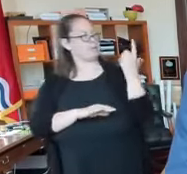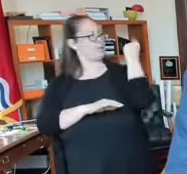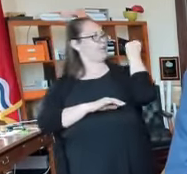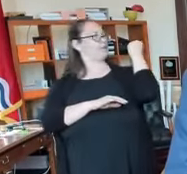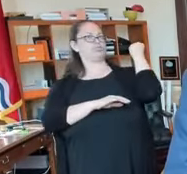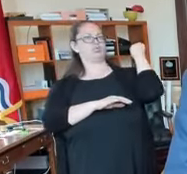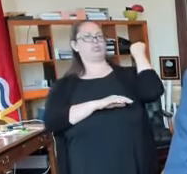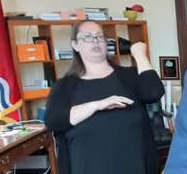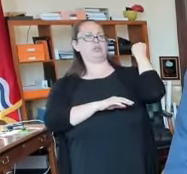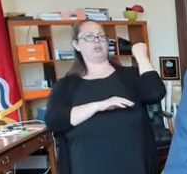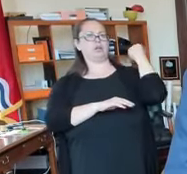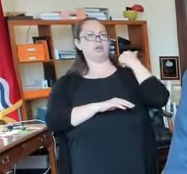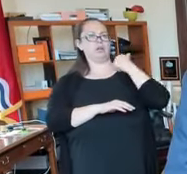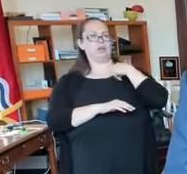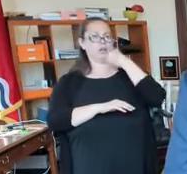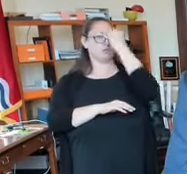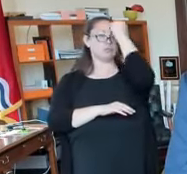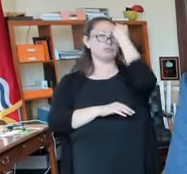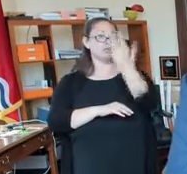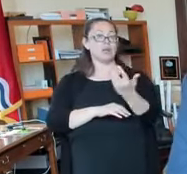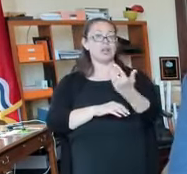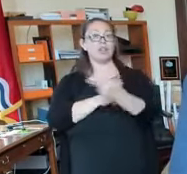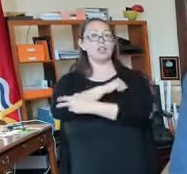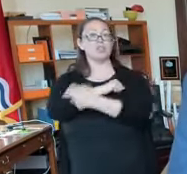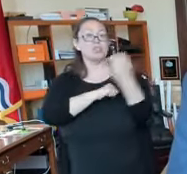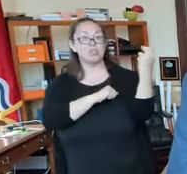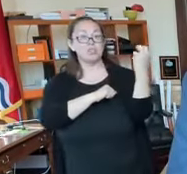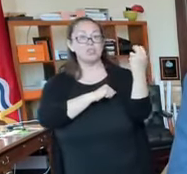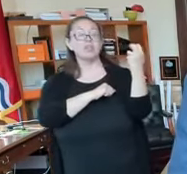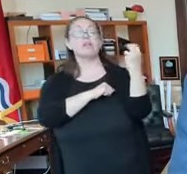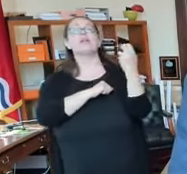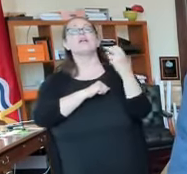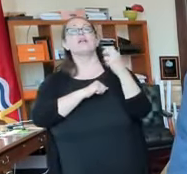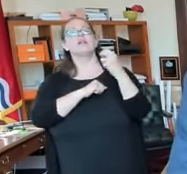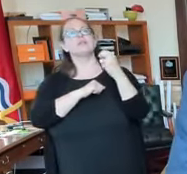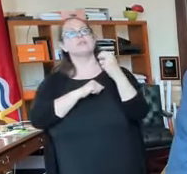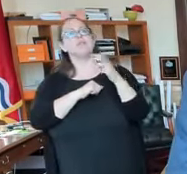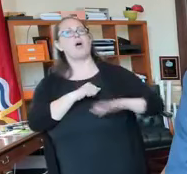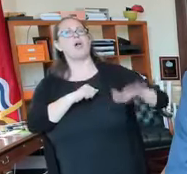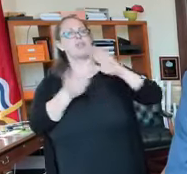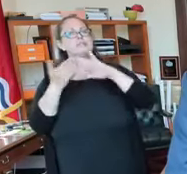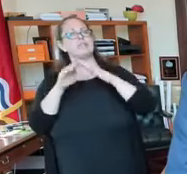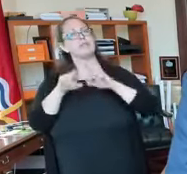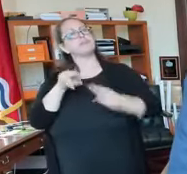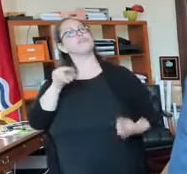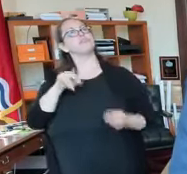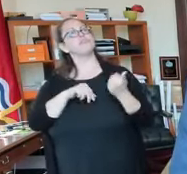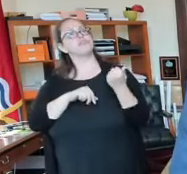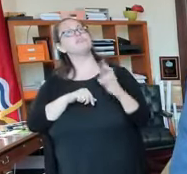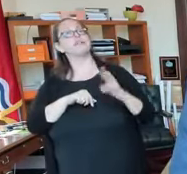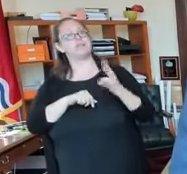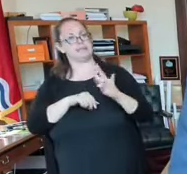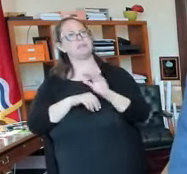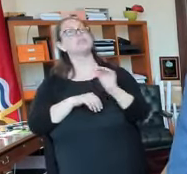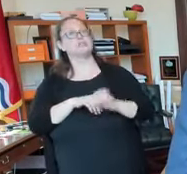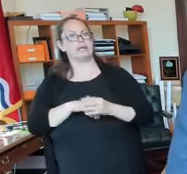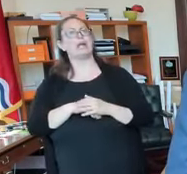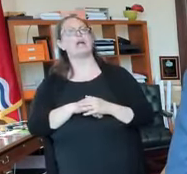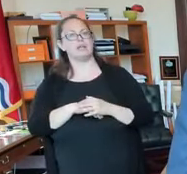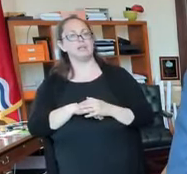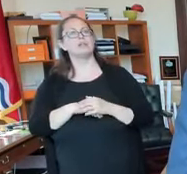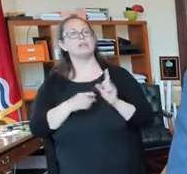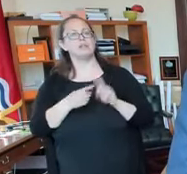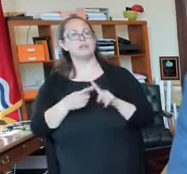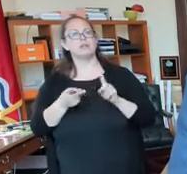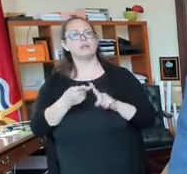I can tell you that robberies citywide are down 17%. Also down